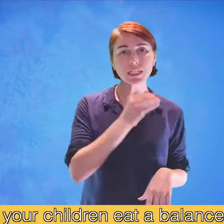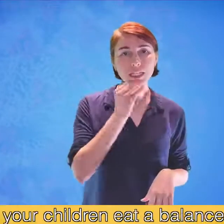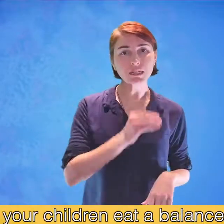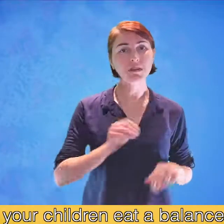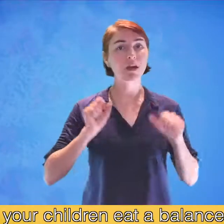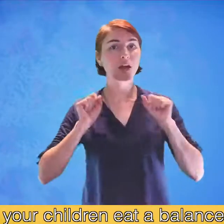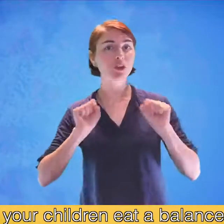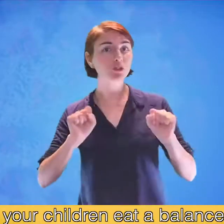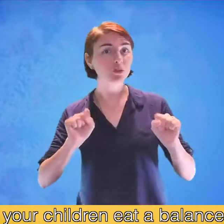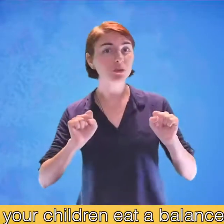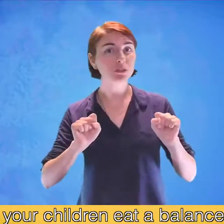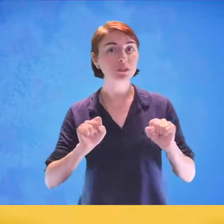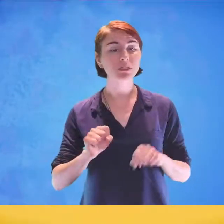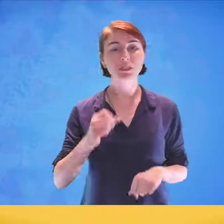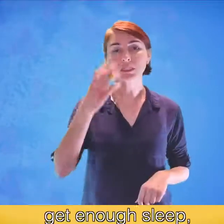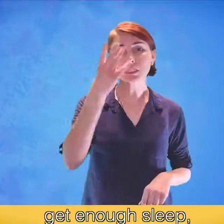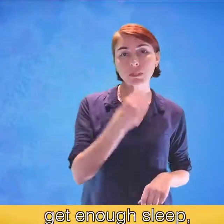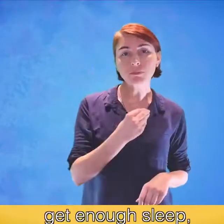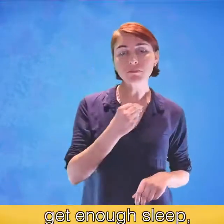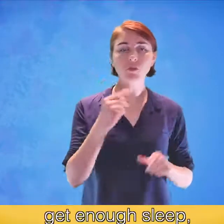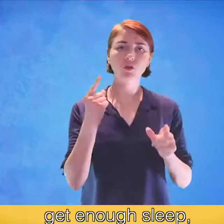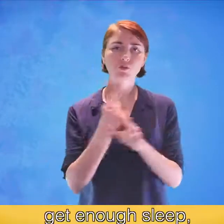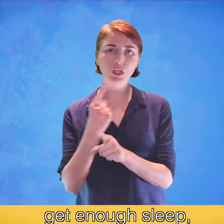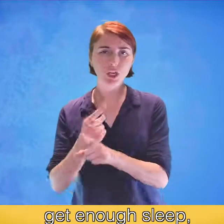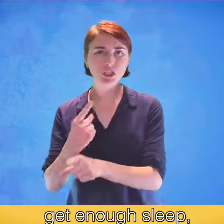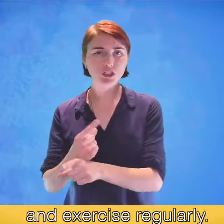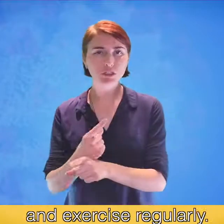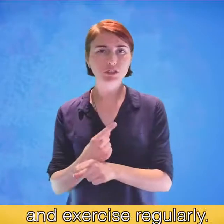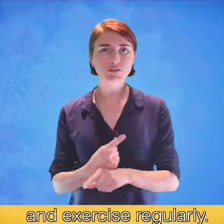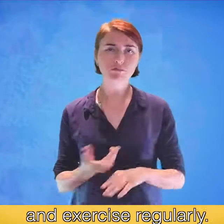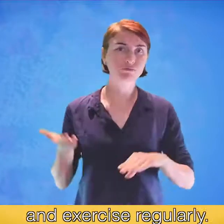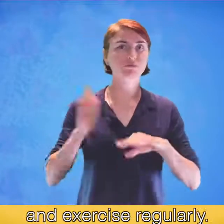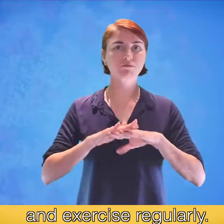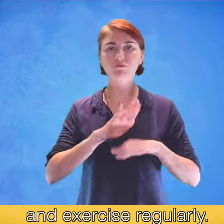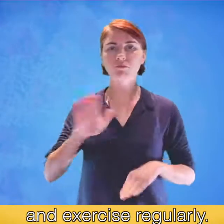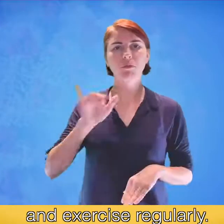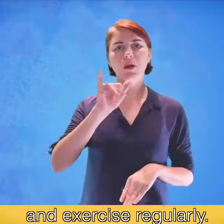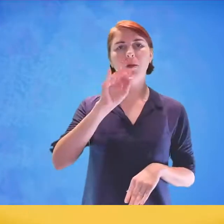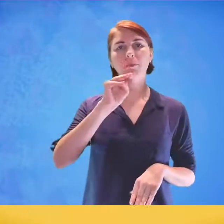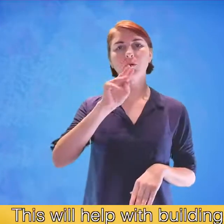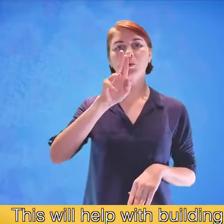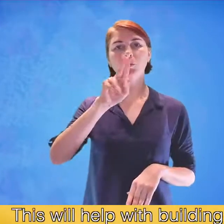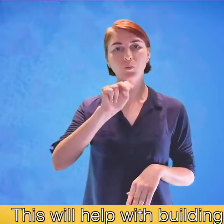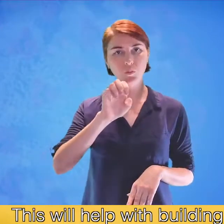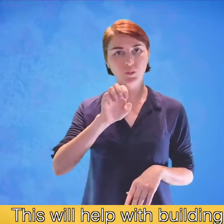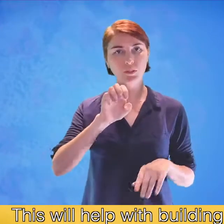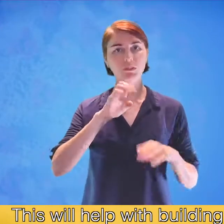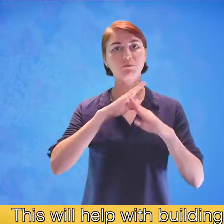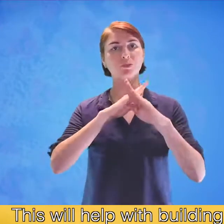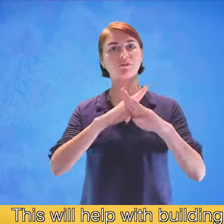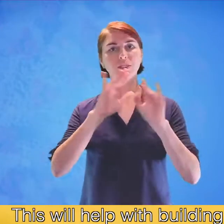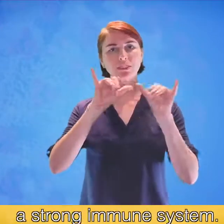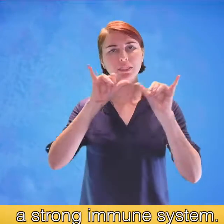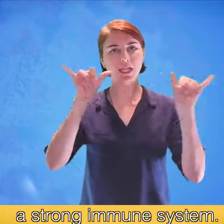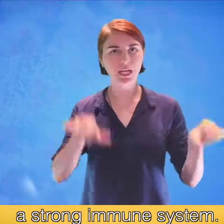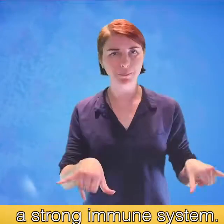children eat a balanced diet get enough sleep and exercise regularly this will help with building a strong